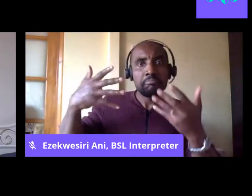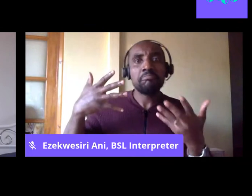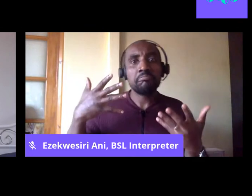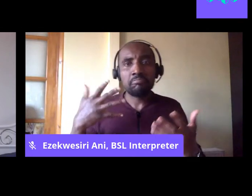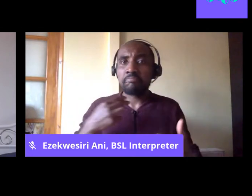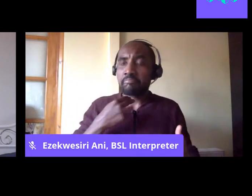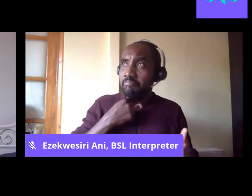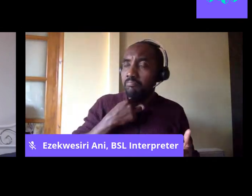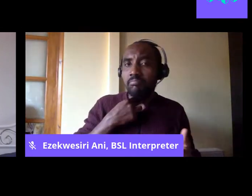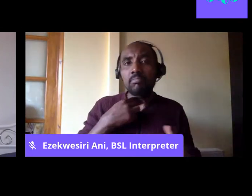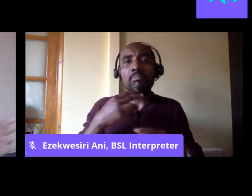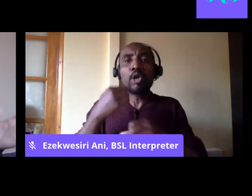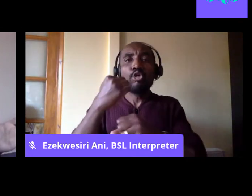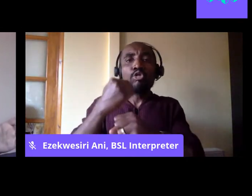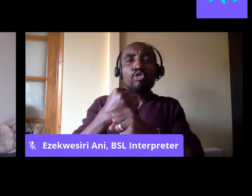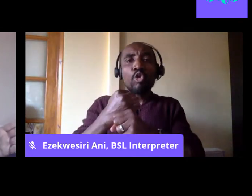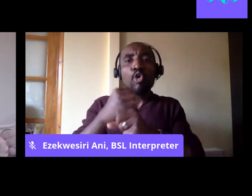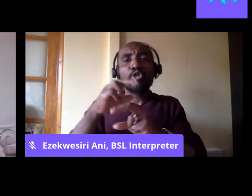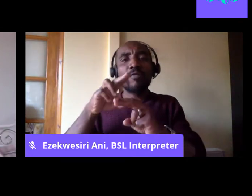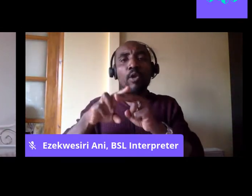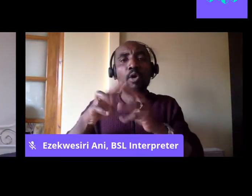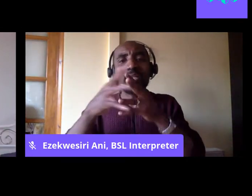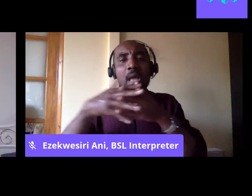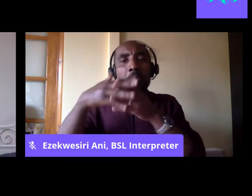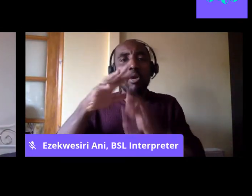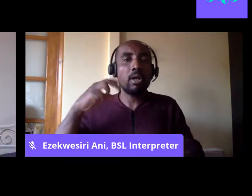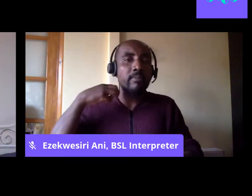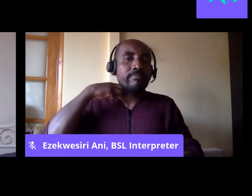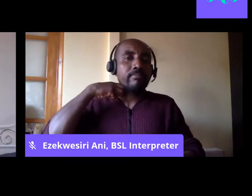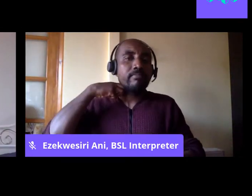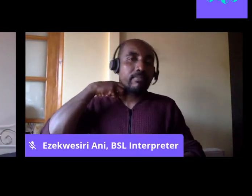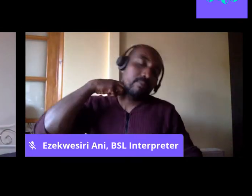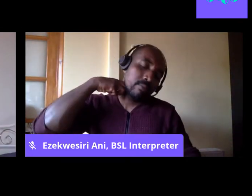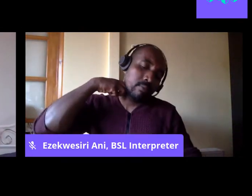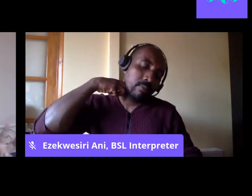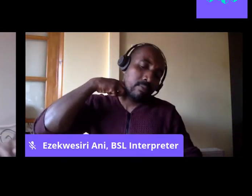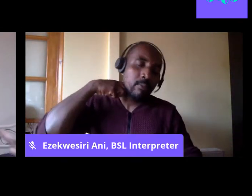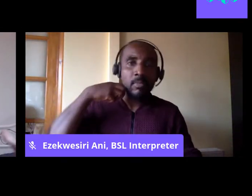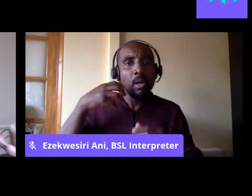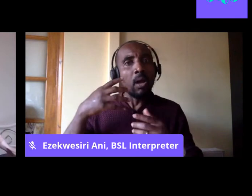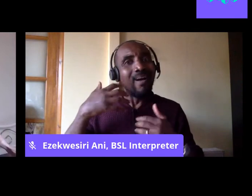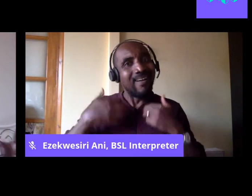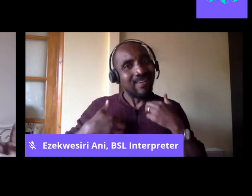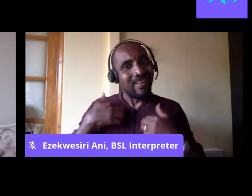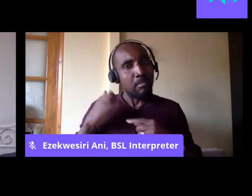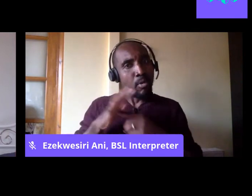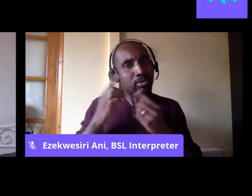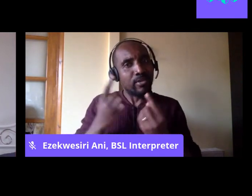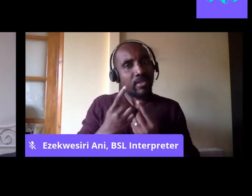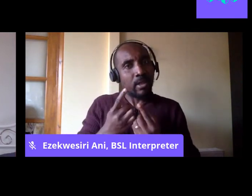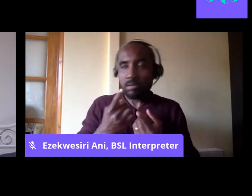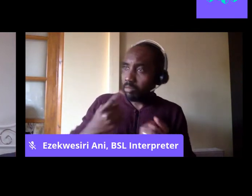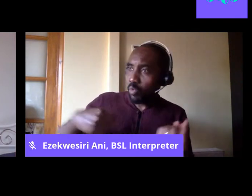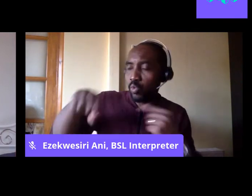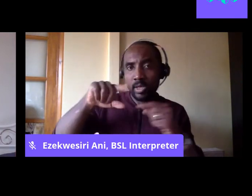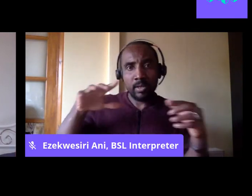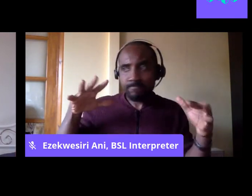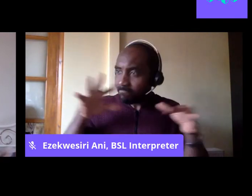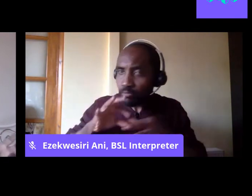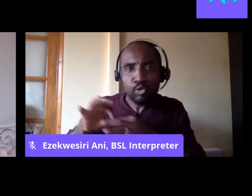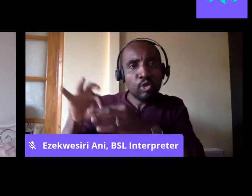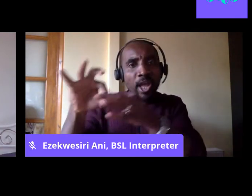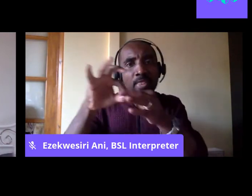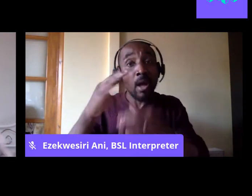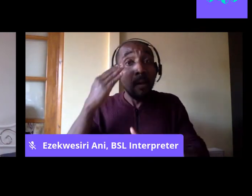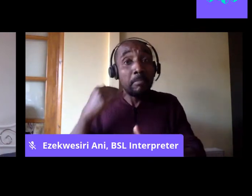about the George Floyd moment within the broader moment of anti-racism in this country is that it's gotten everyone to come together, not just